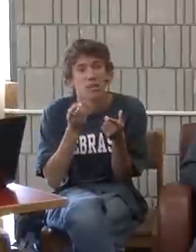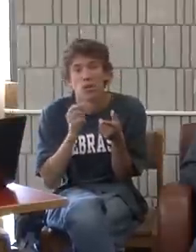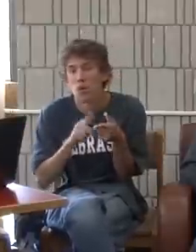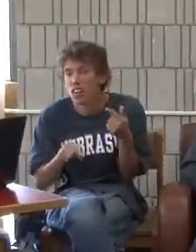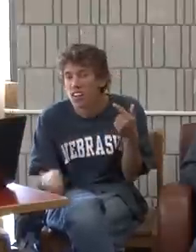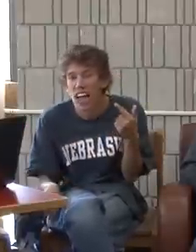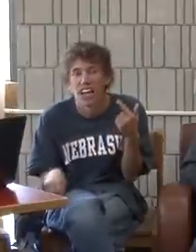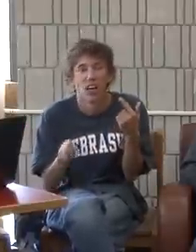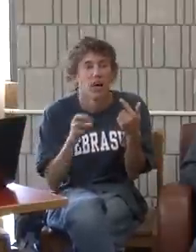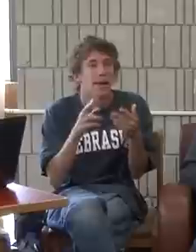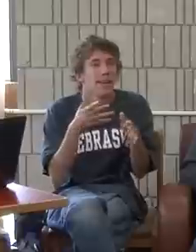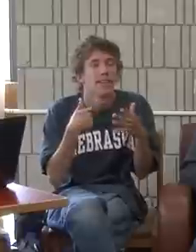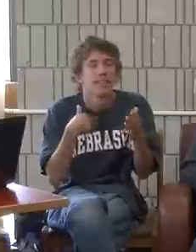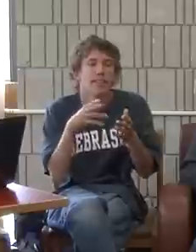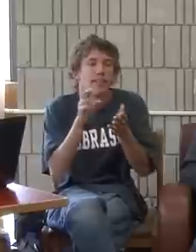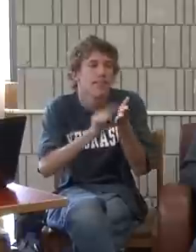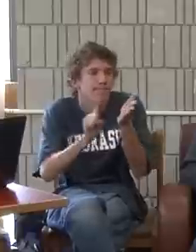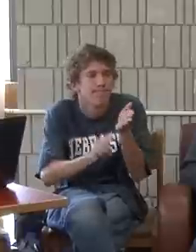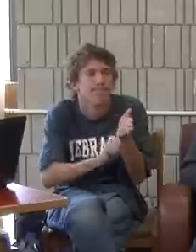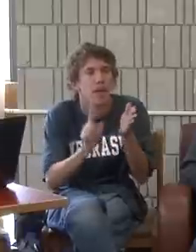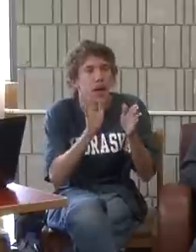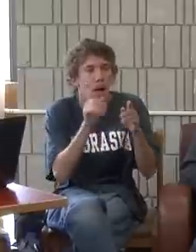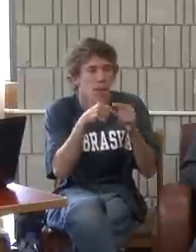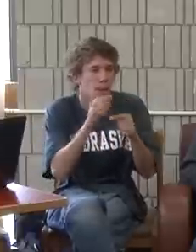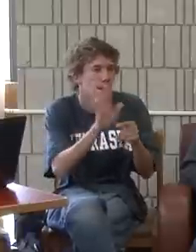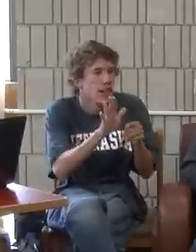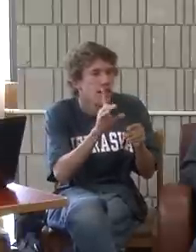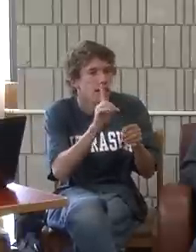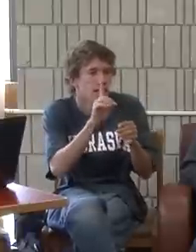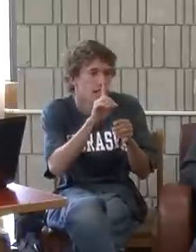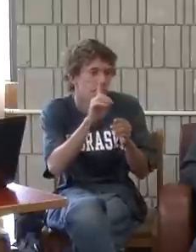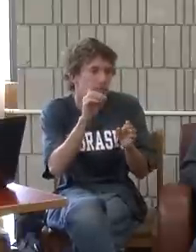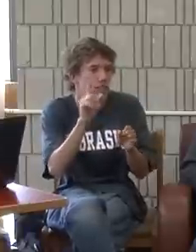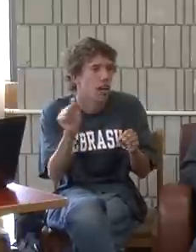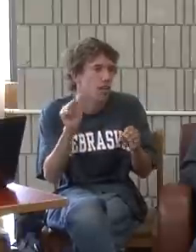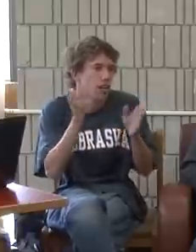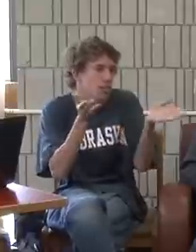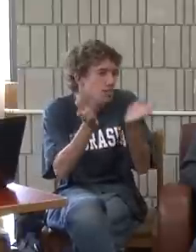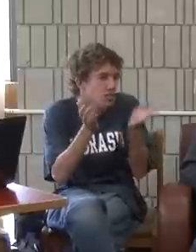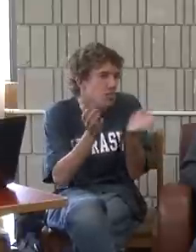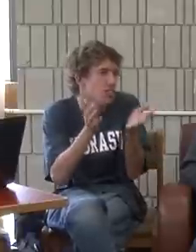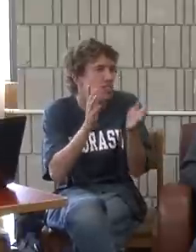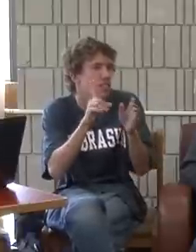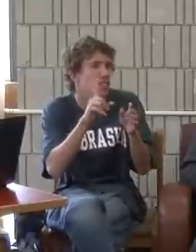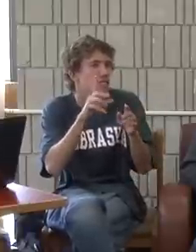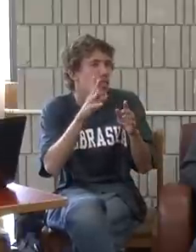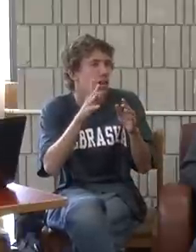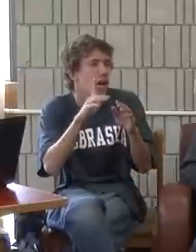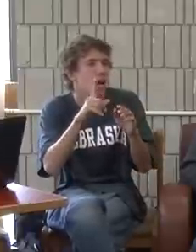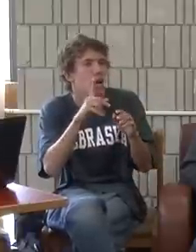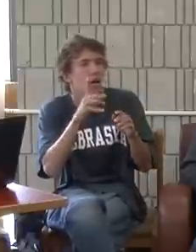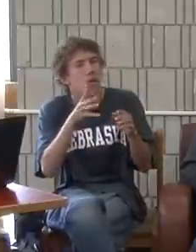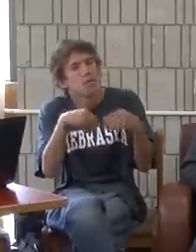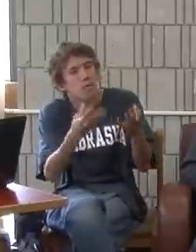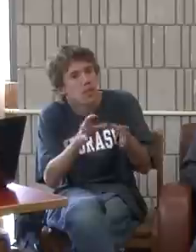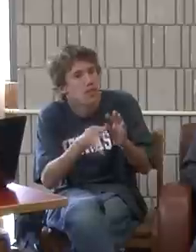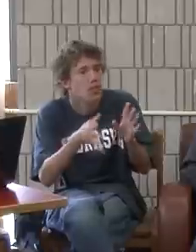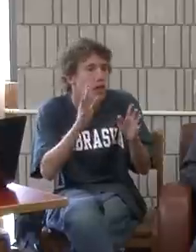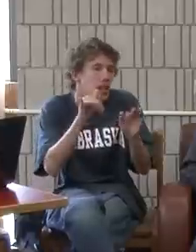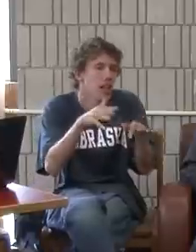know where to go. Should I go to UMass? Should I go to VCC? And I did some research about the disability services at various colleges and